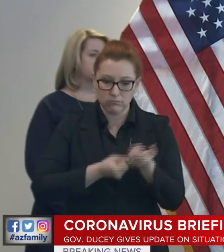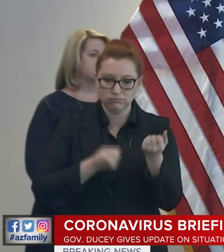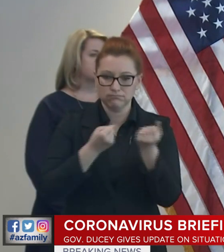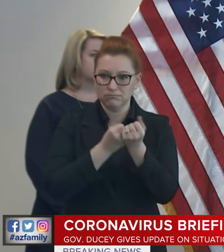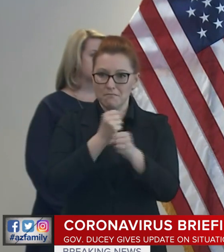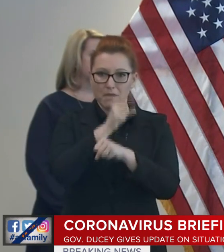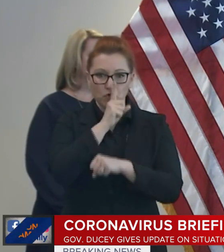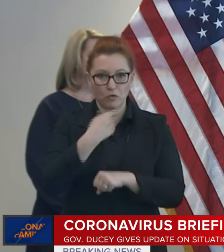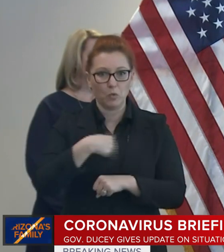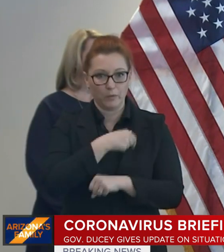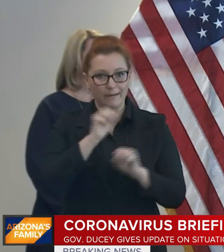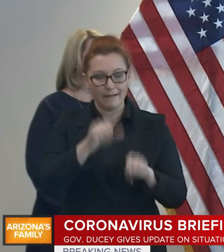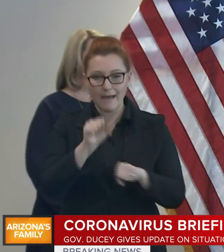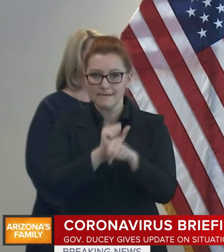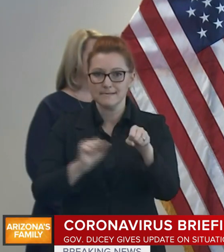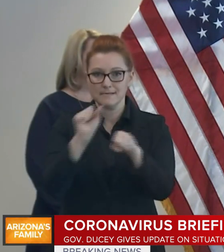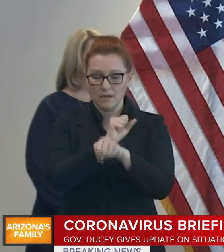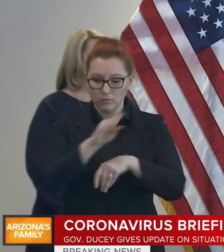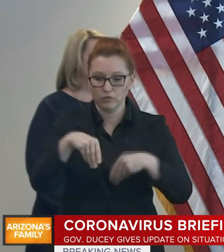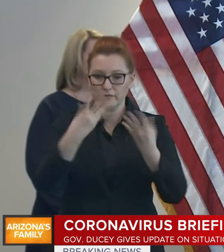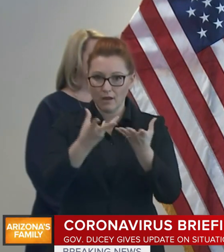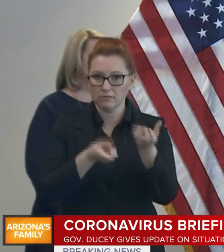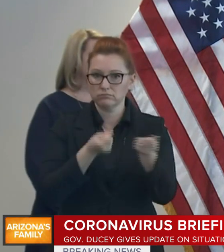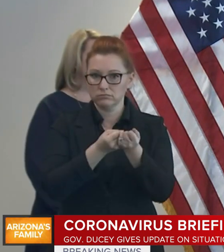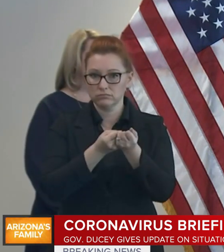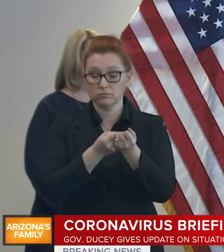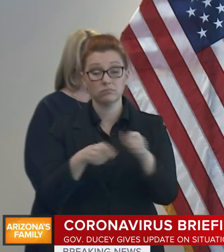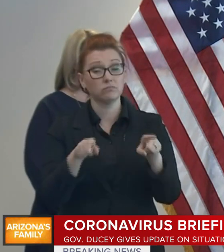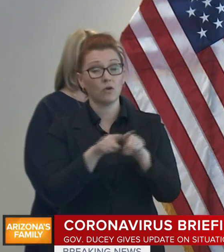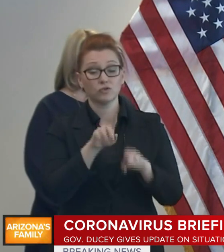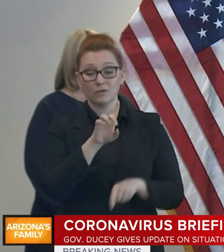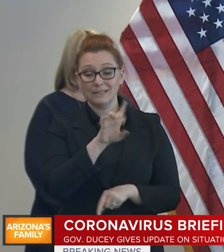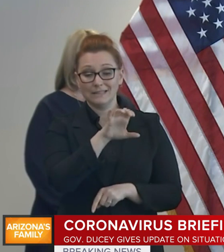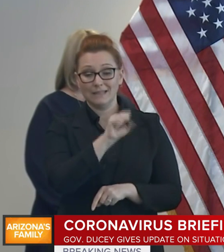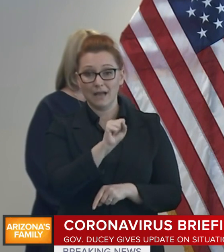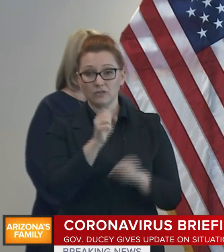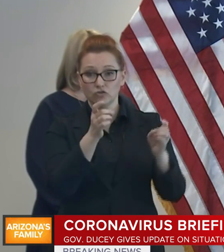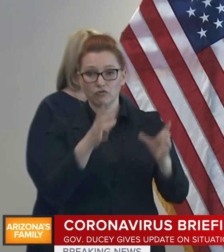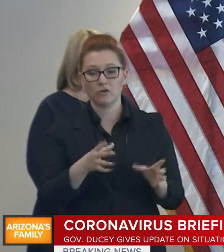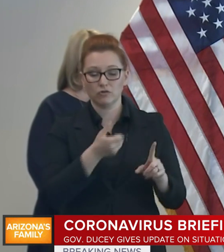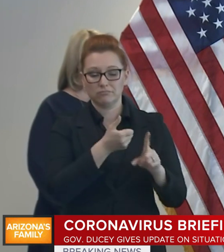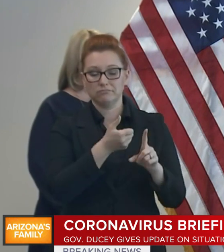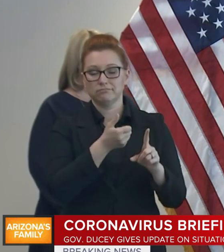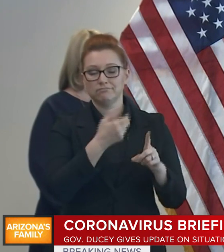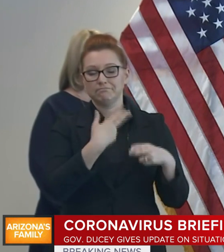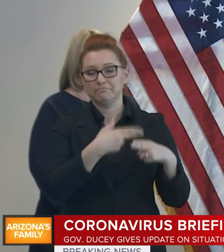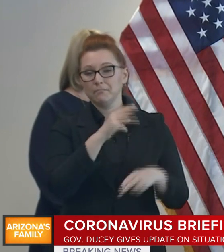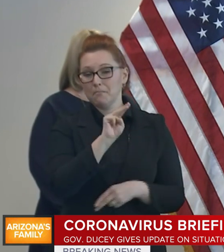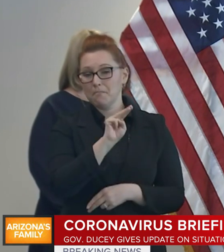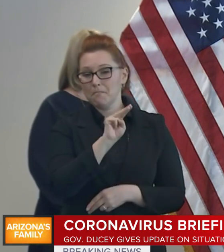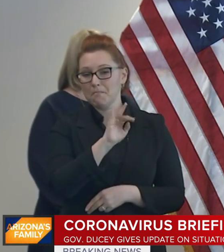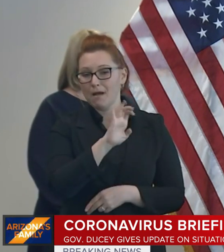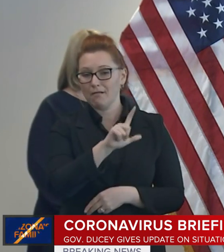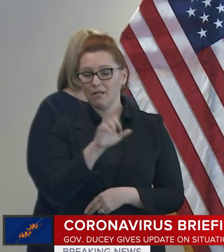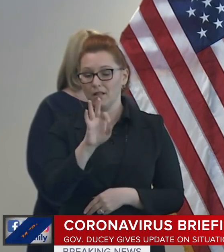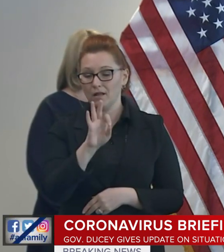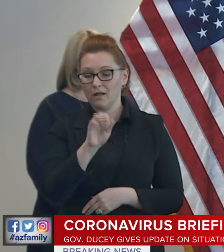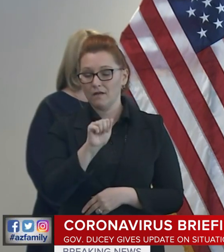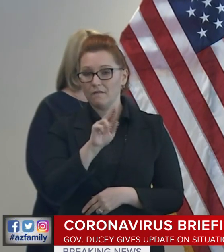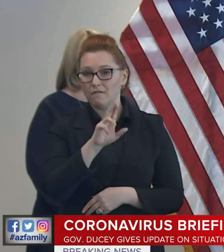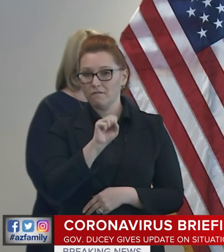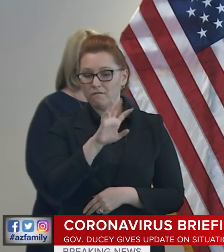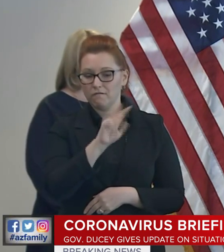strengthened. And DCS Director Michael Faust, who's been steadfast in his efforts to mitigate the